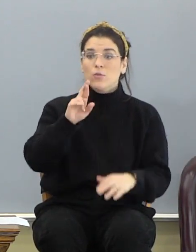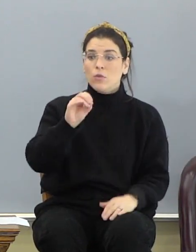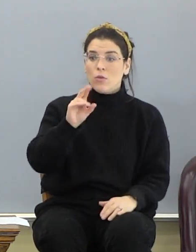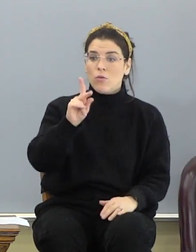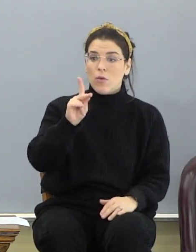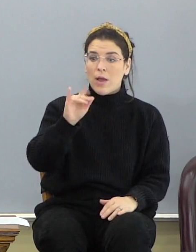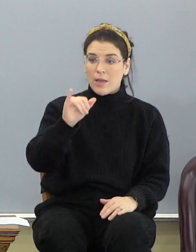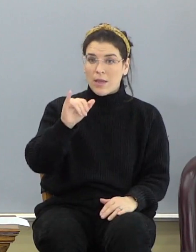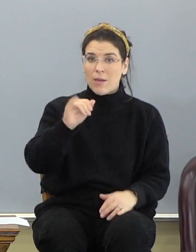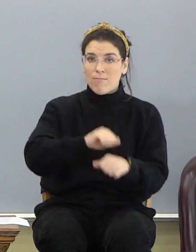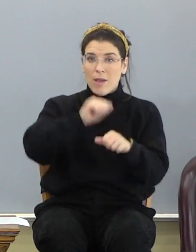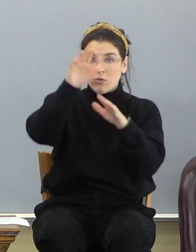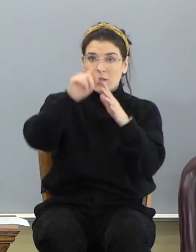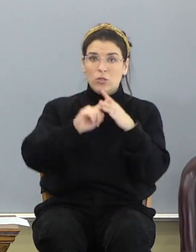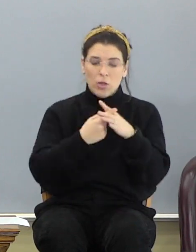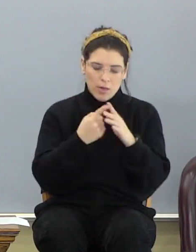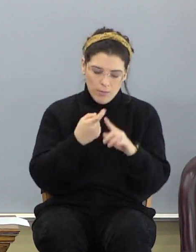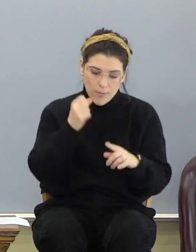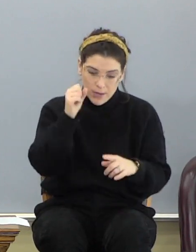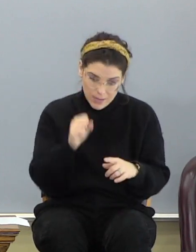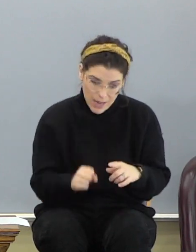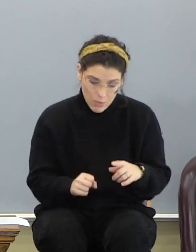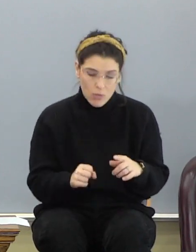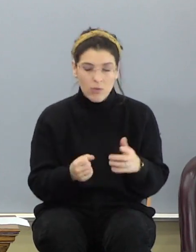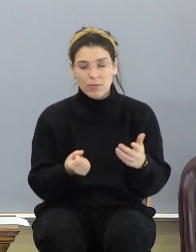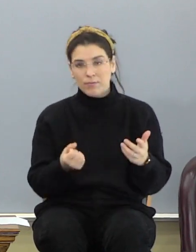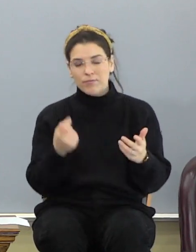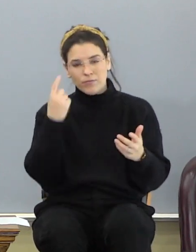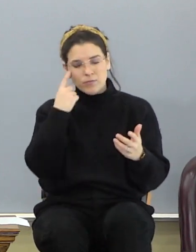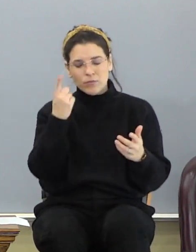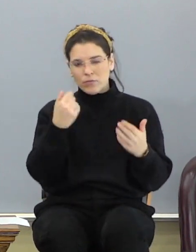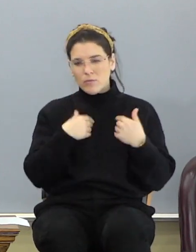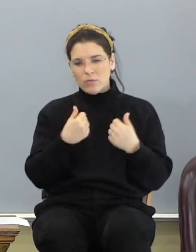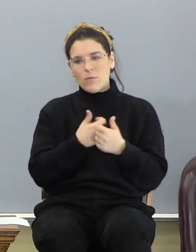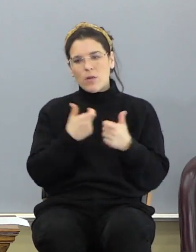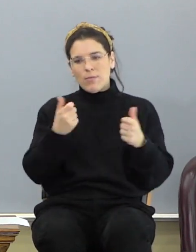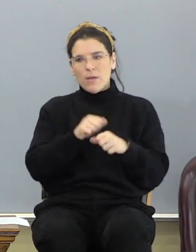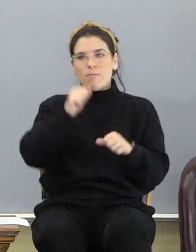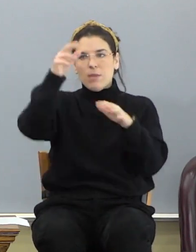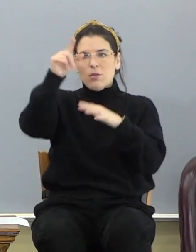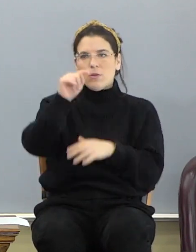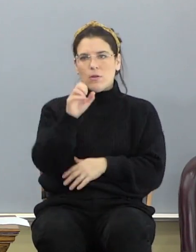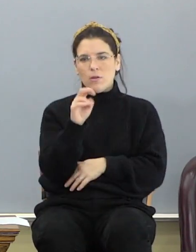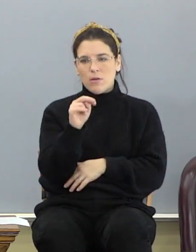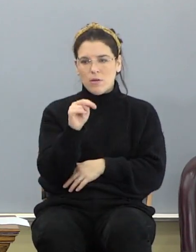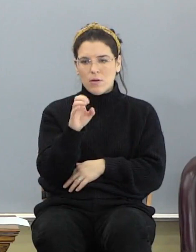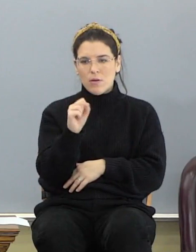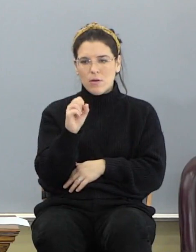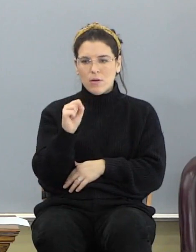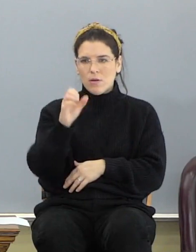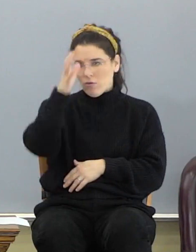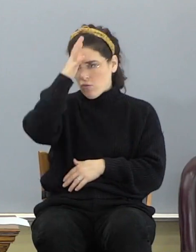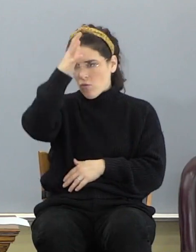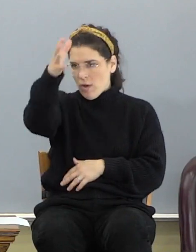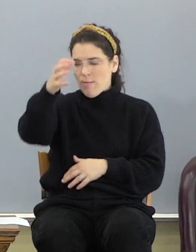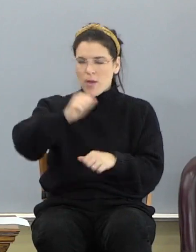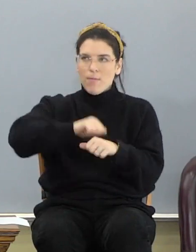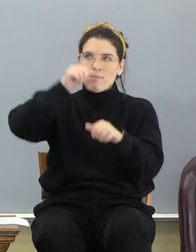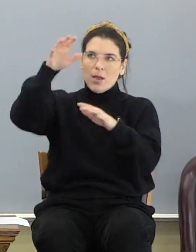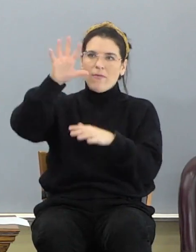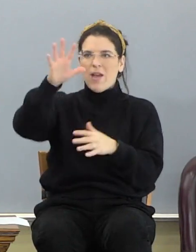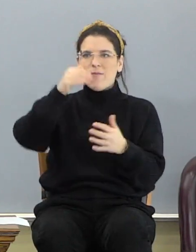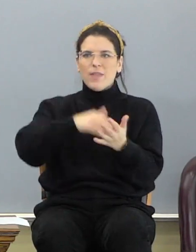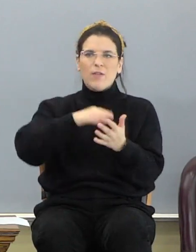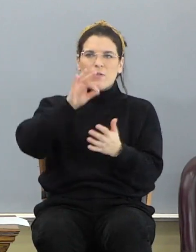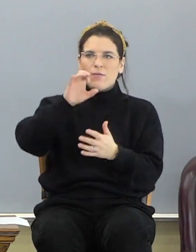big. And I'm from down south, and you think you've got a big mountain down in Tennessee, Grandfather Mountain, it's 5,000 feet tall.